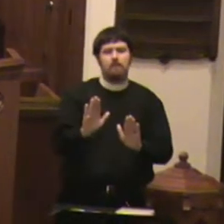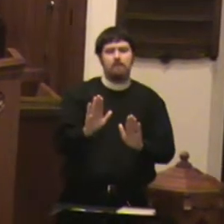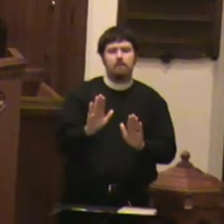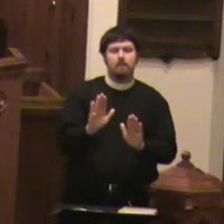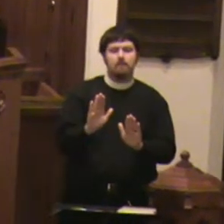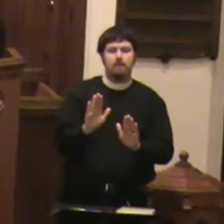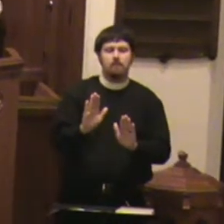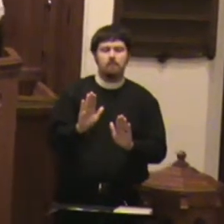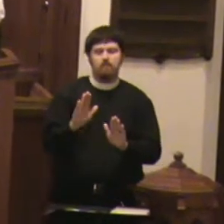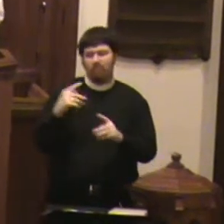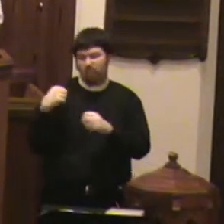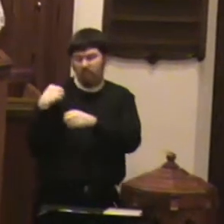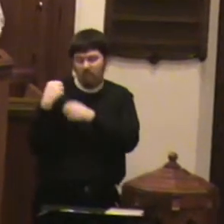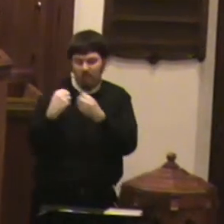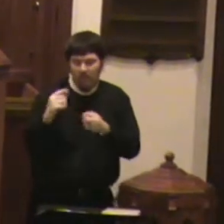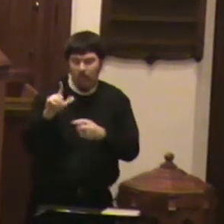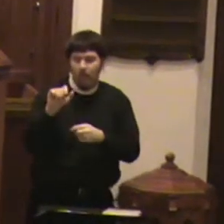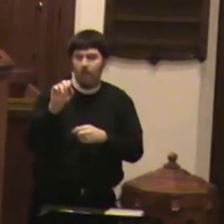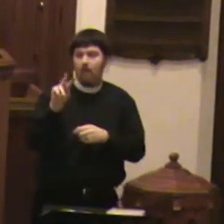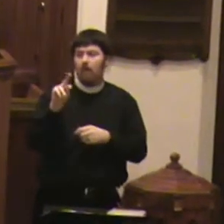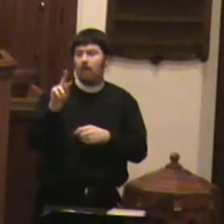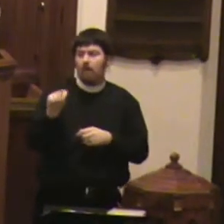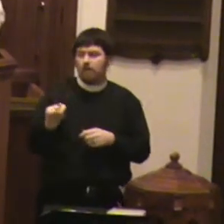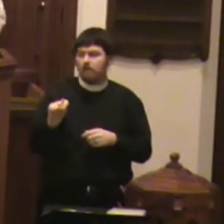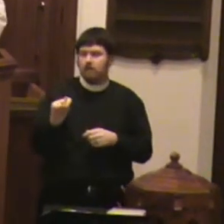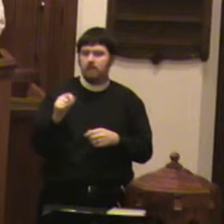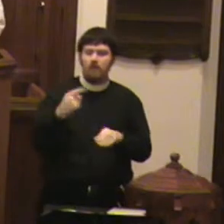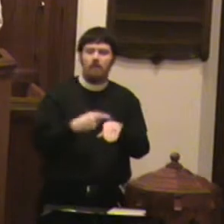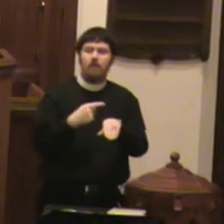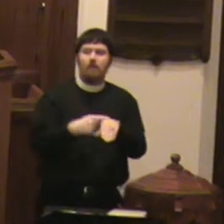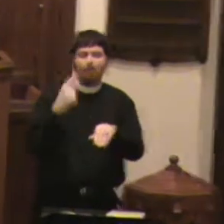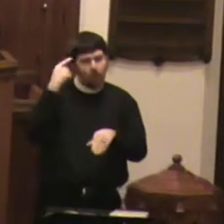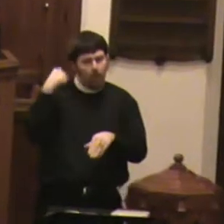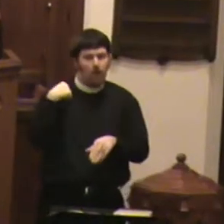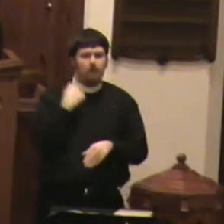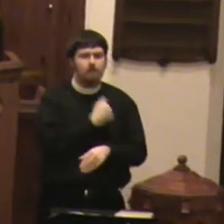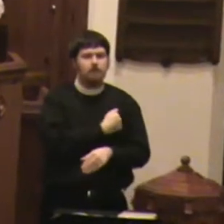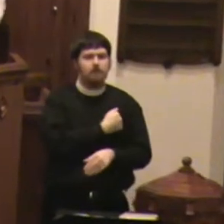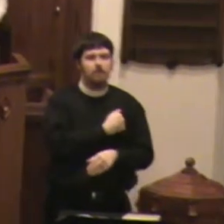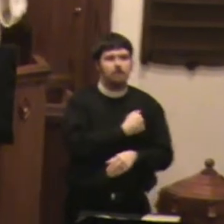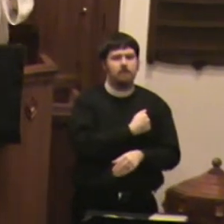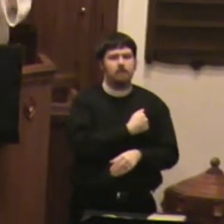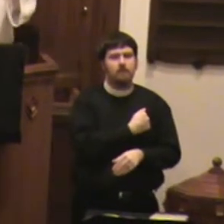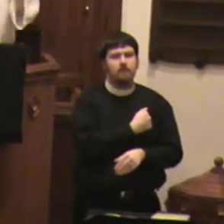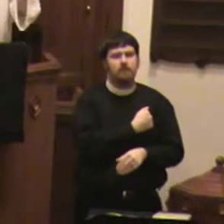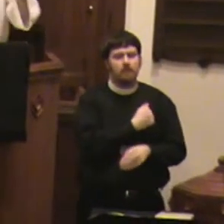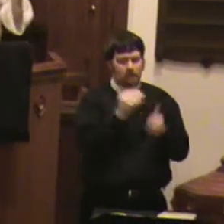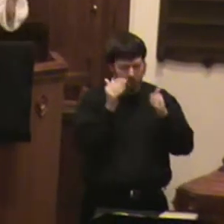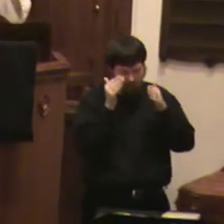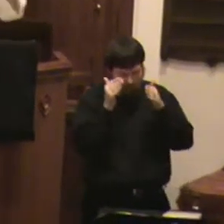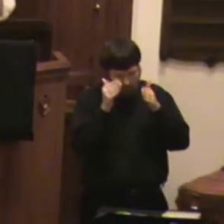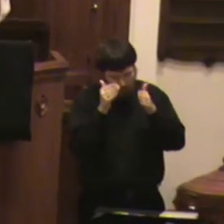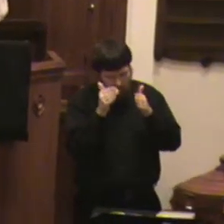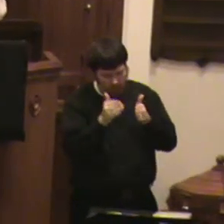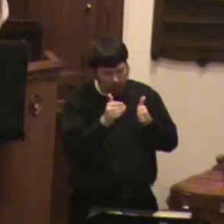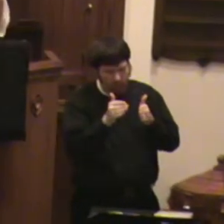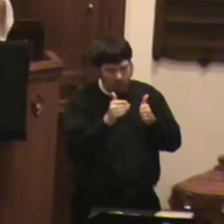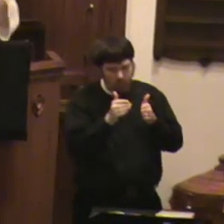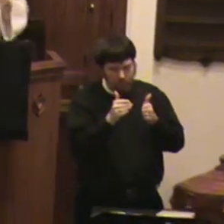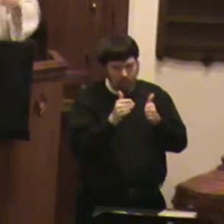Traditionally, Lent has been a time for us to focus upon our need